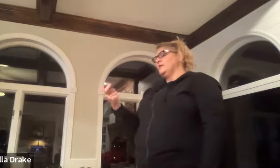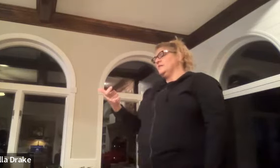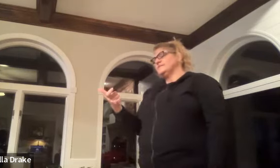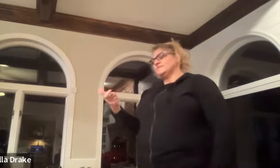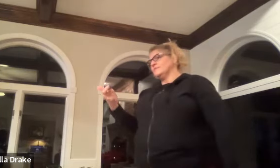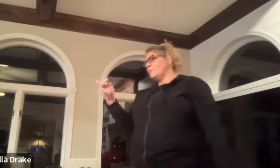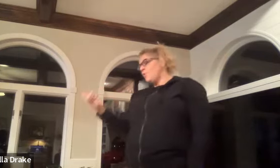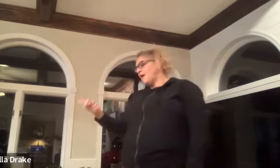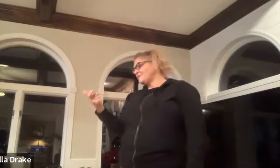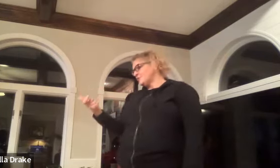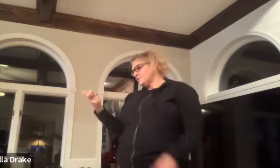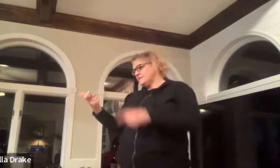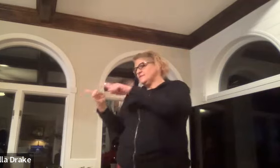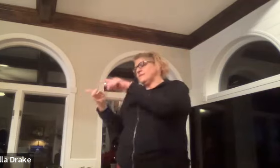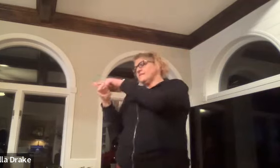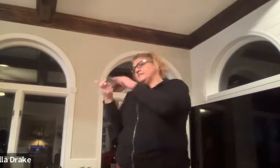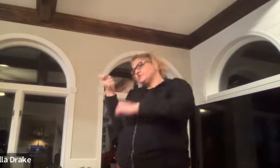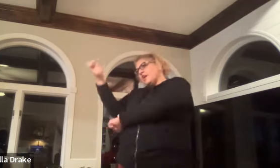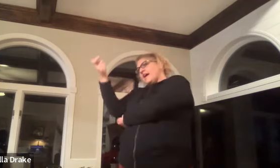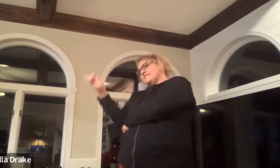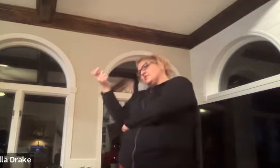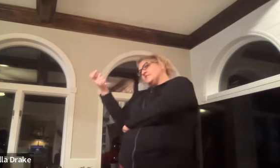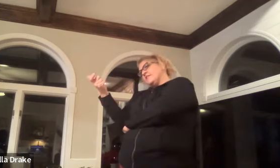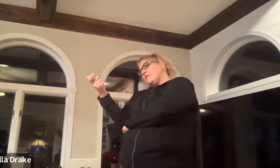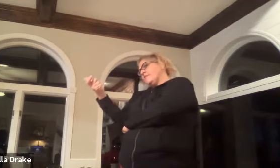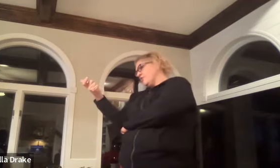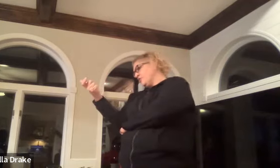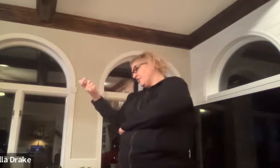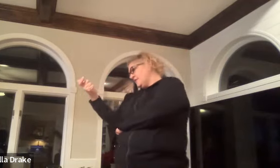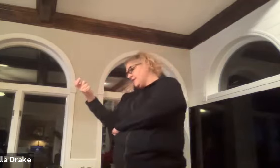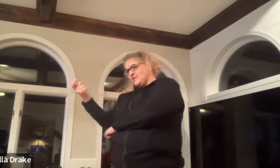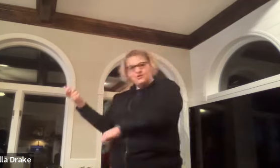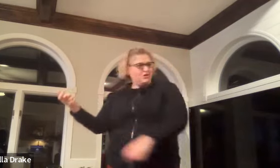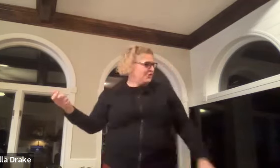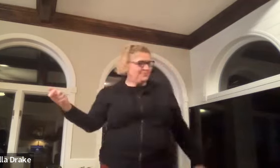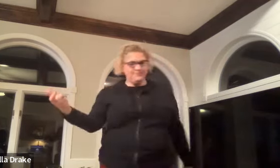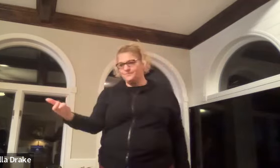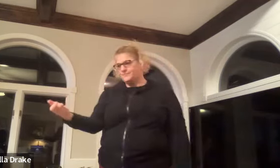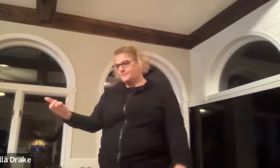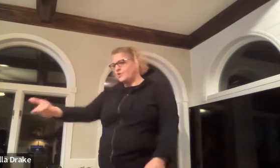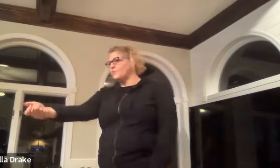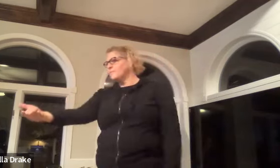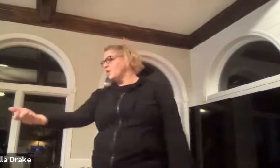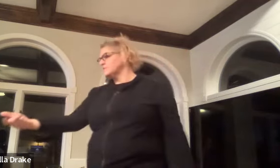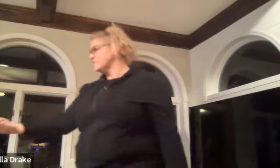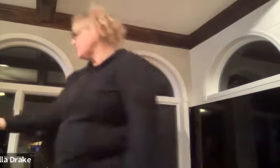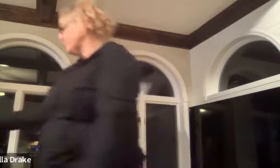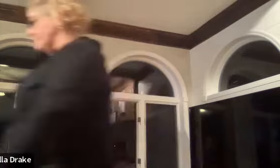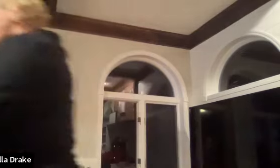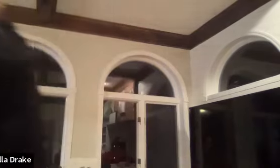this is watch you think of these as your eyes and you're sitting there with your your remote this is your remote